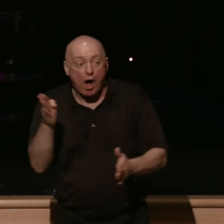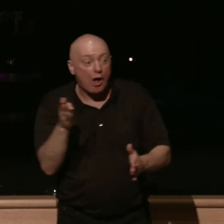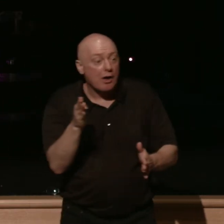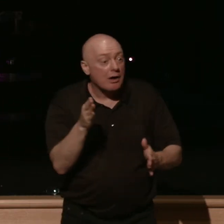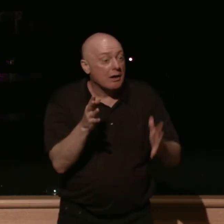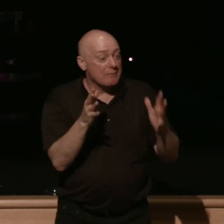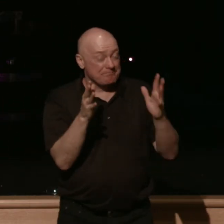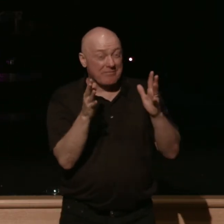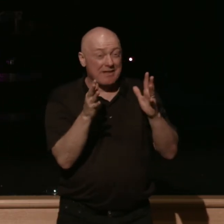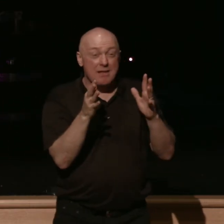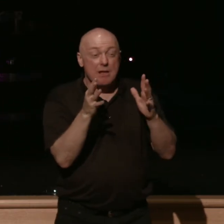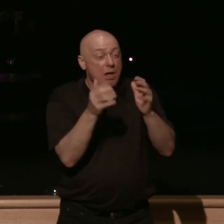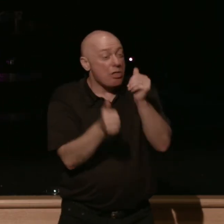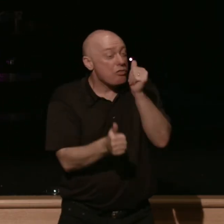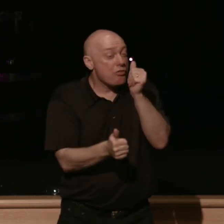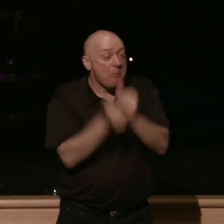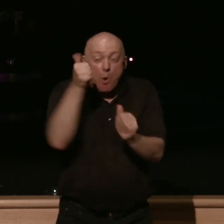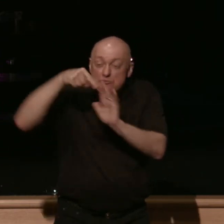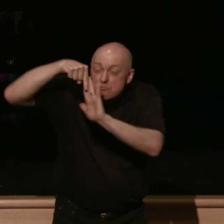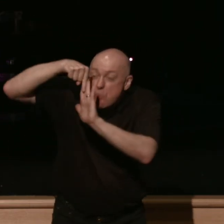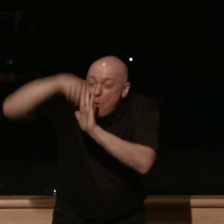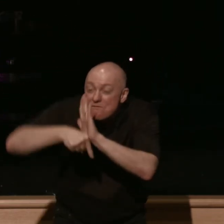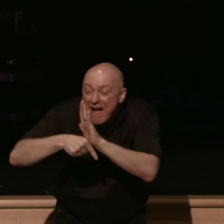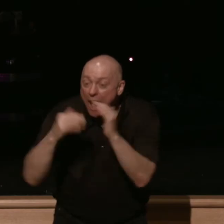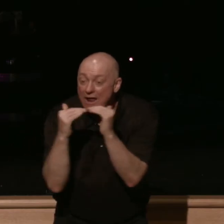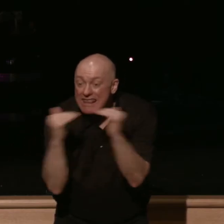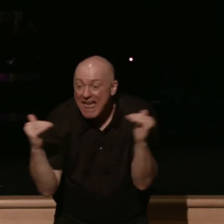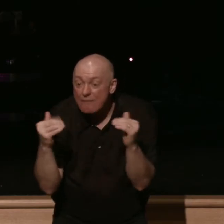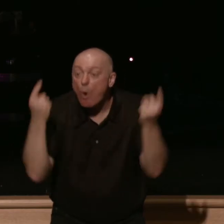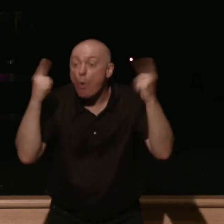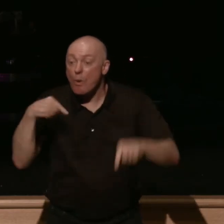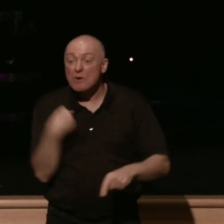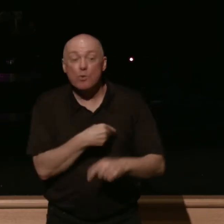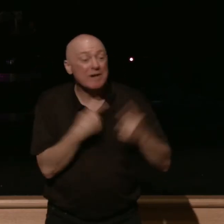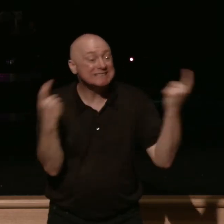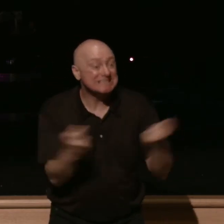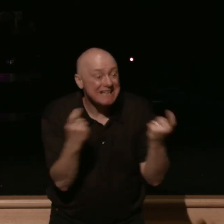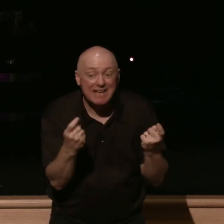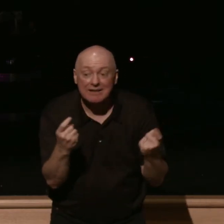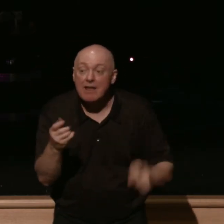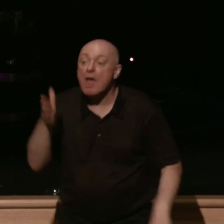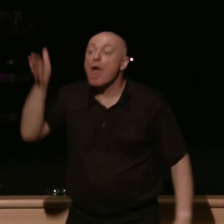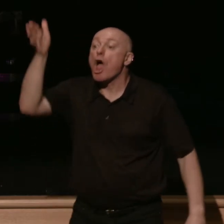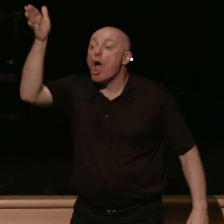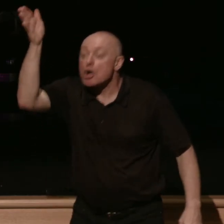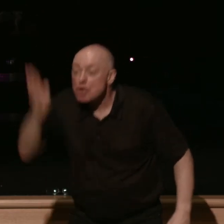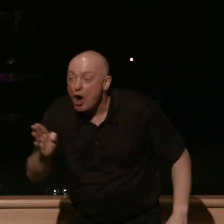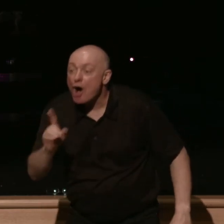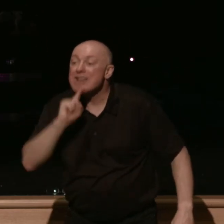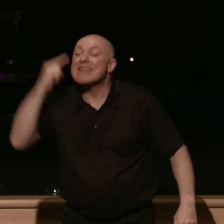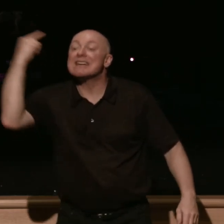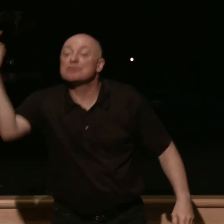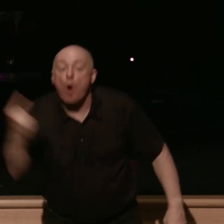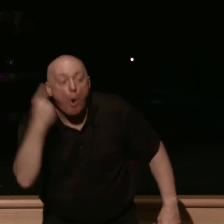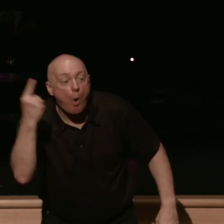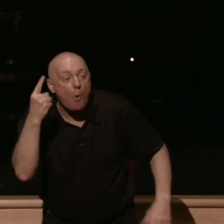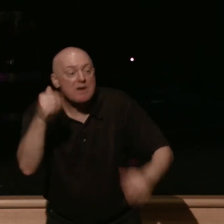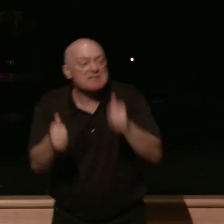at the most profound level whenever we sin god is always the most offended party